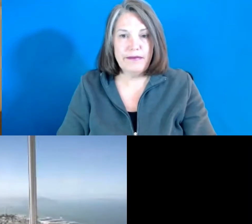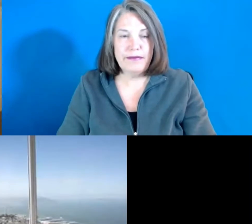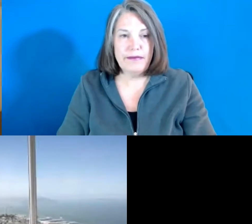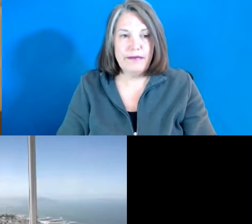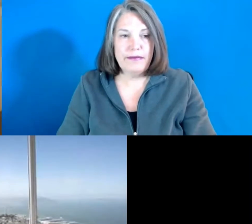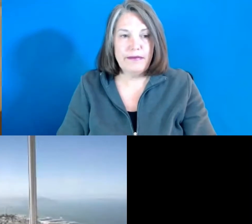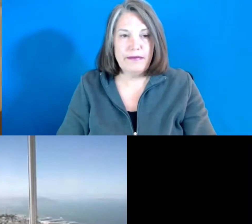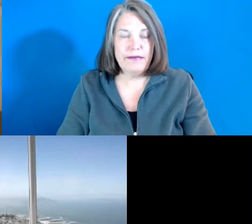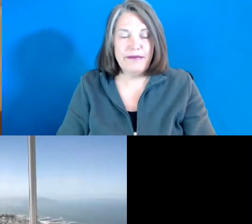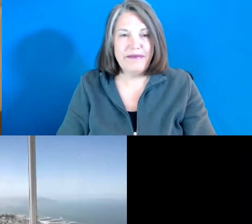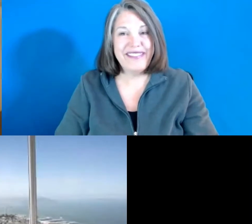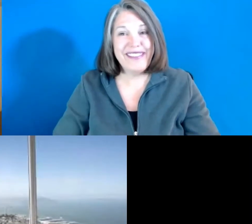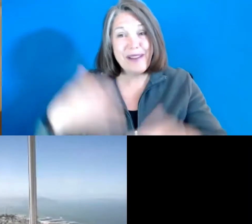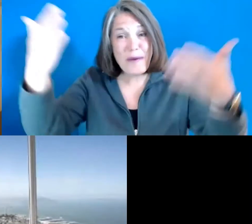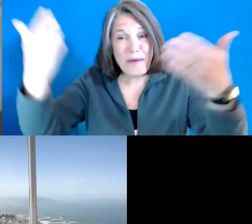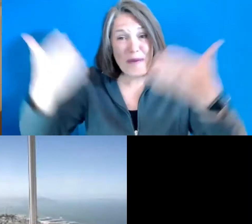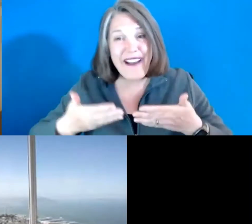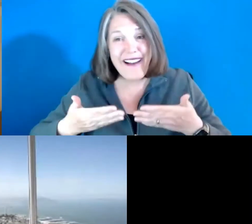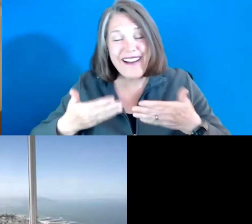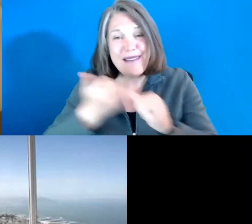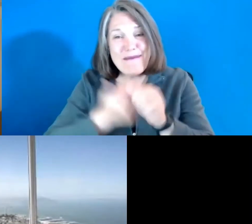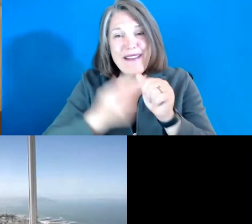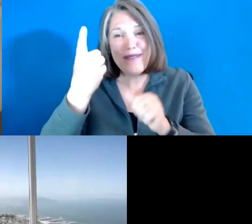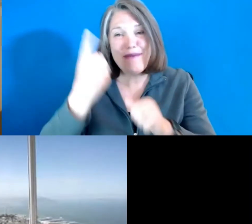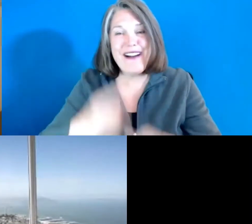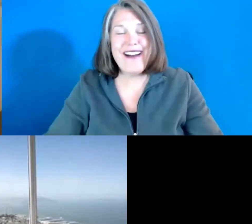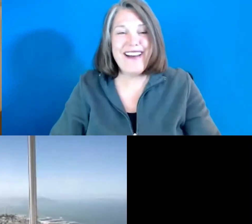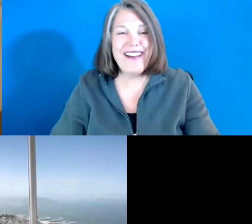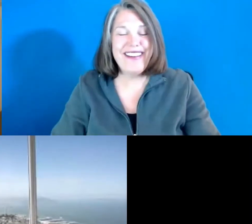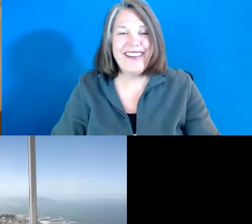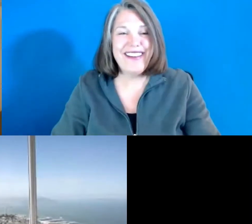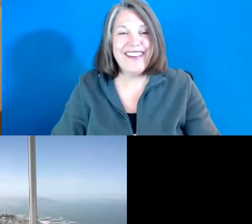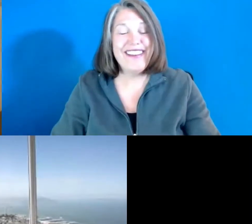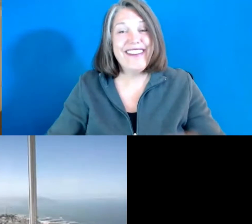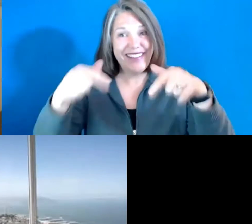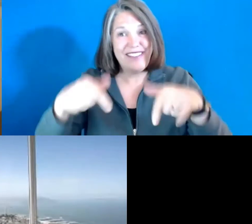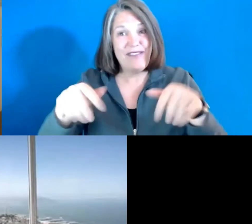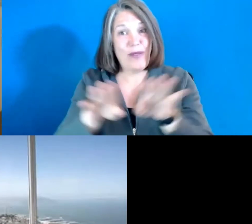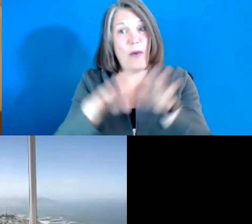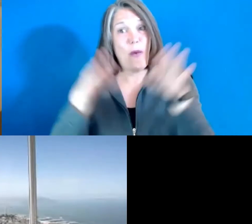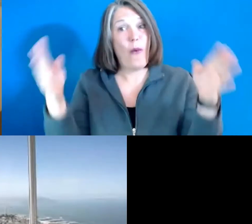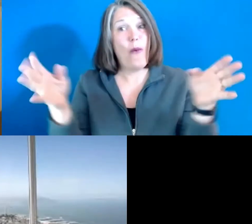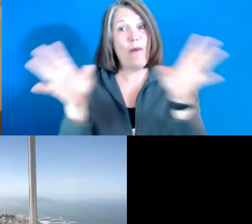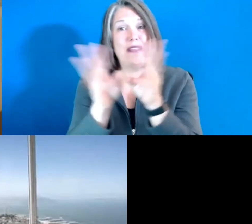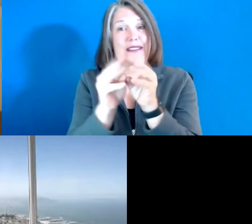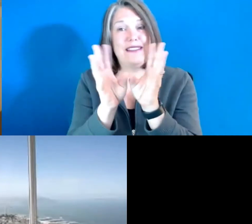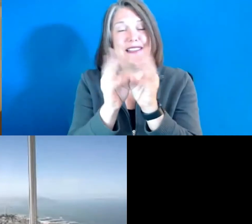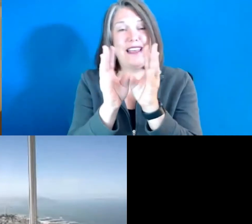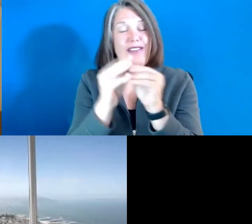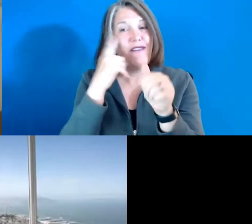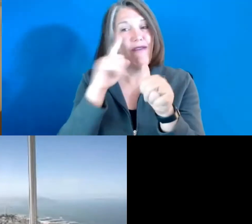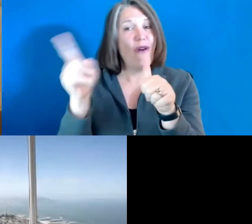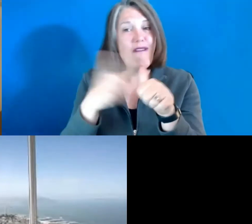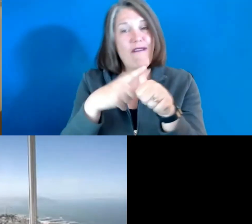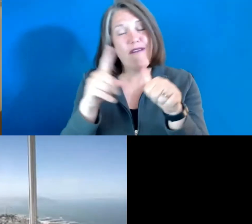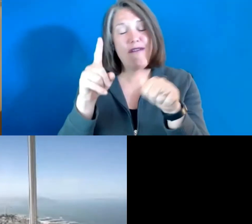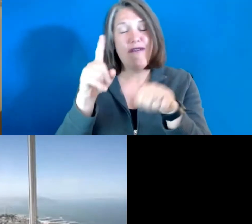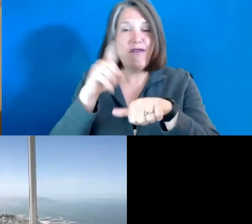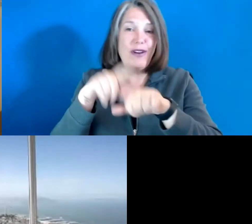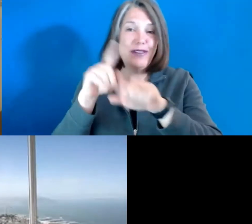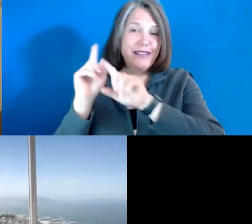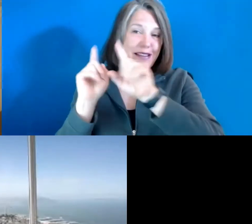Well, everyone, for the open session for first time attendees